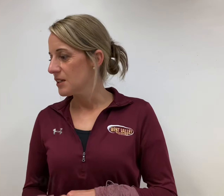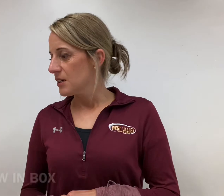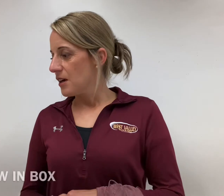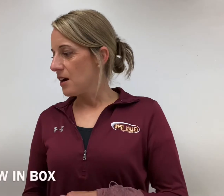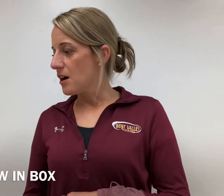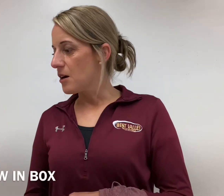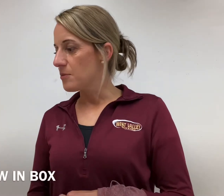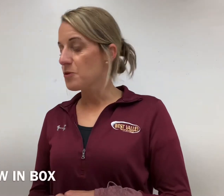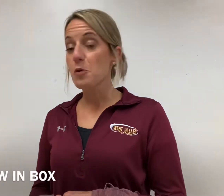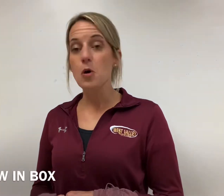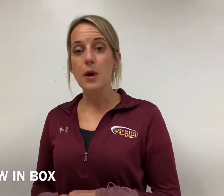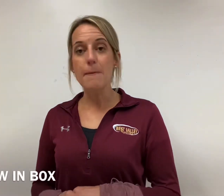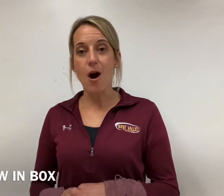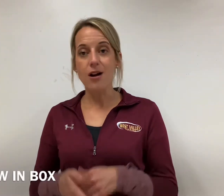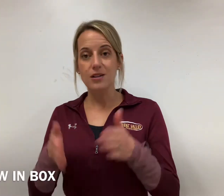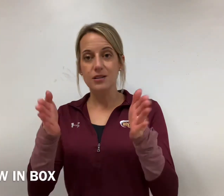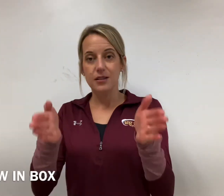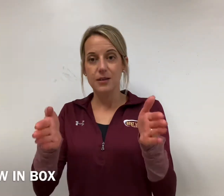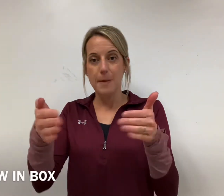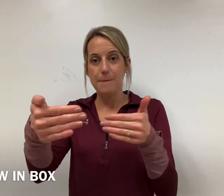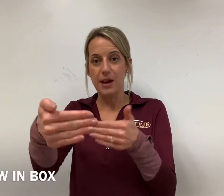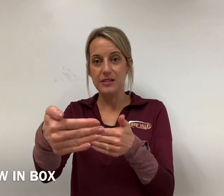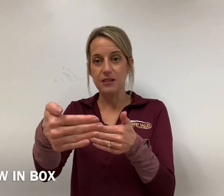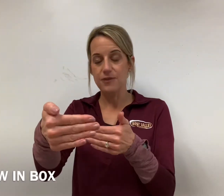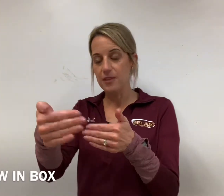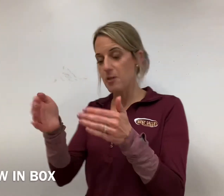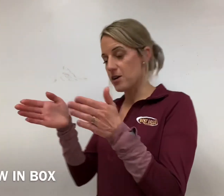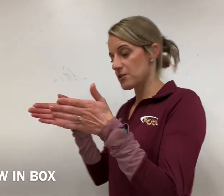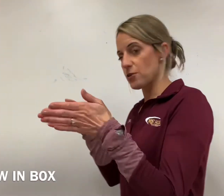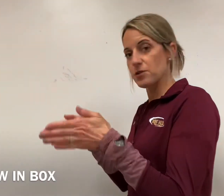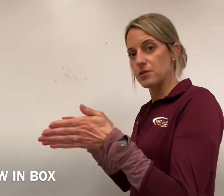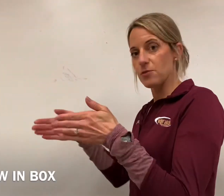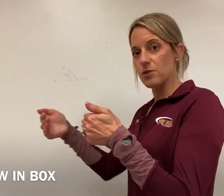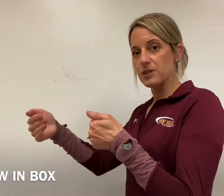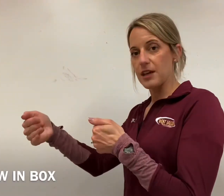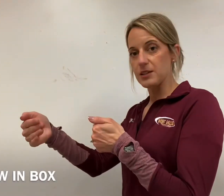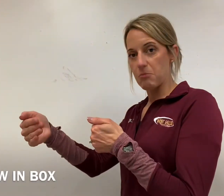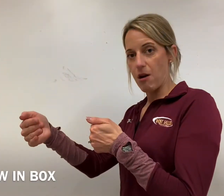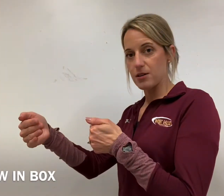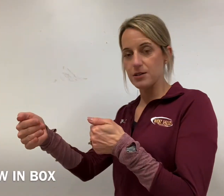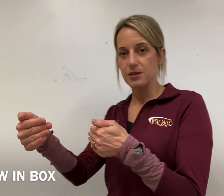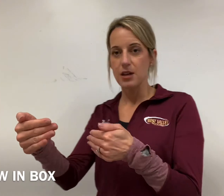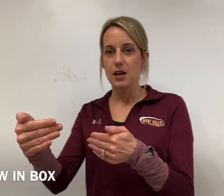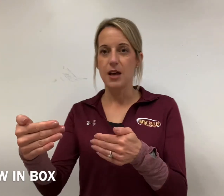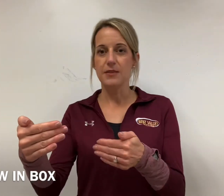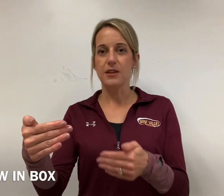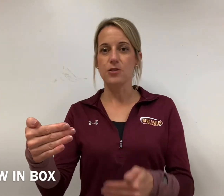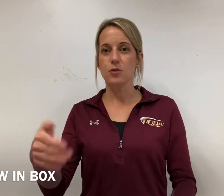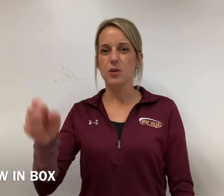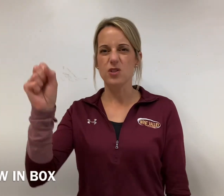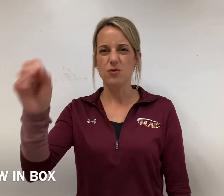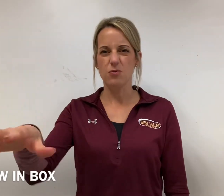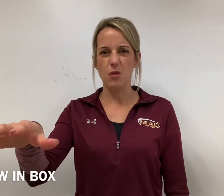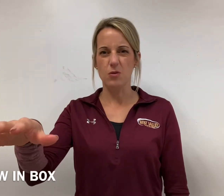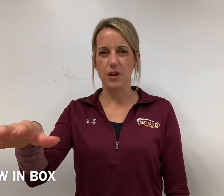um throw away a box identify the box first the four sides box and then you're going to throw it away